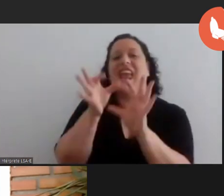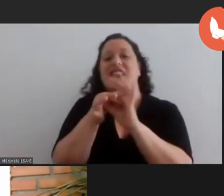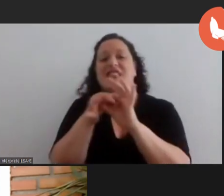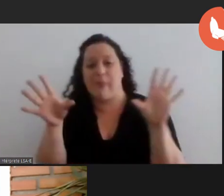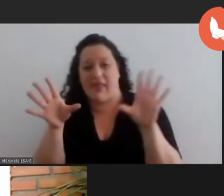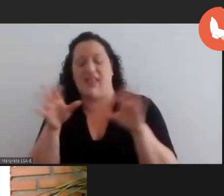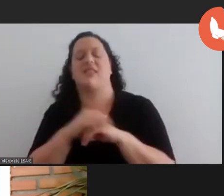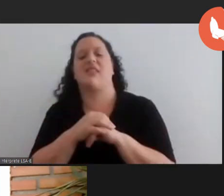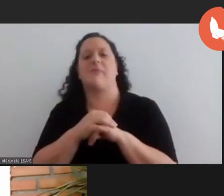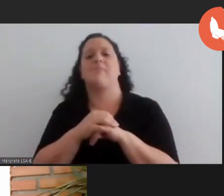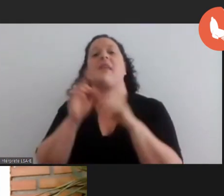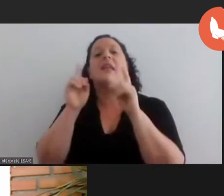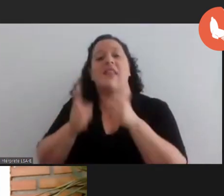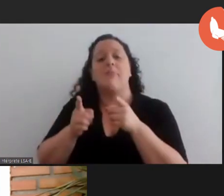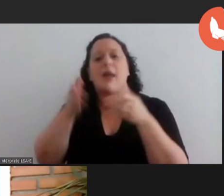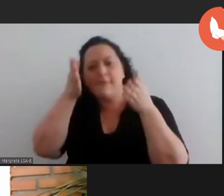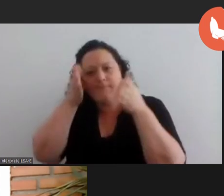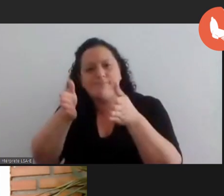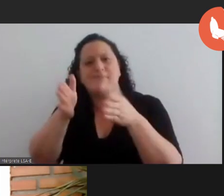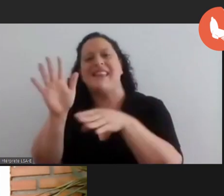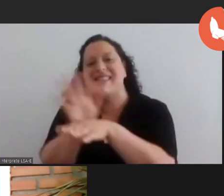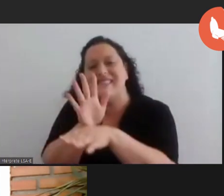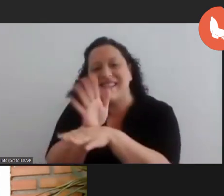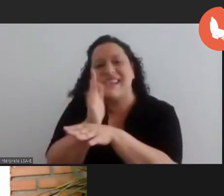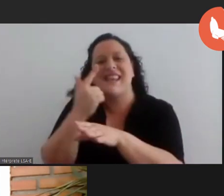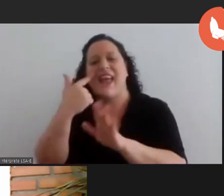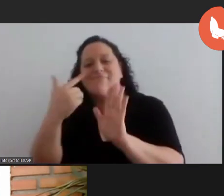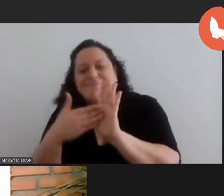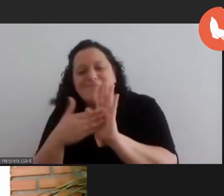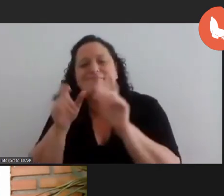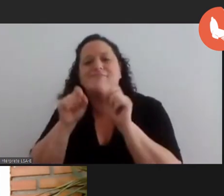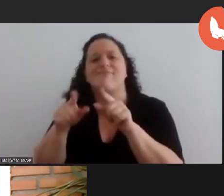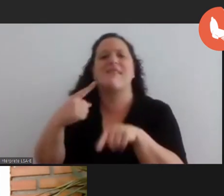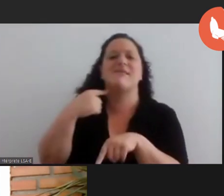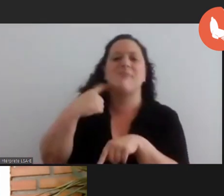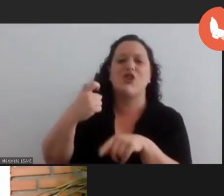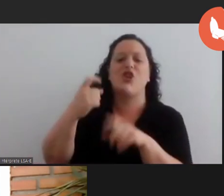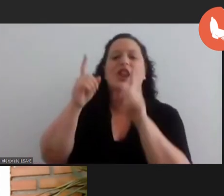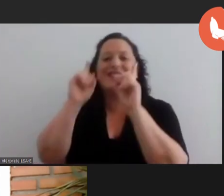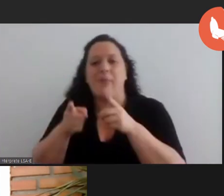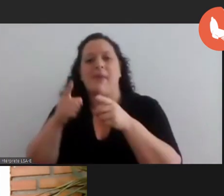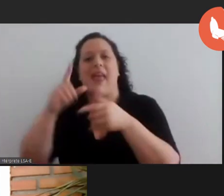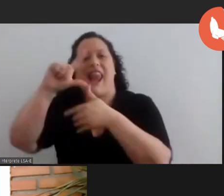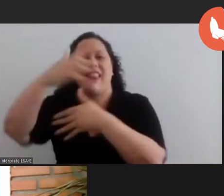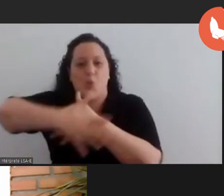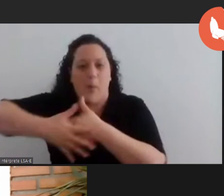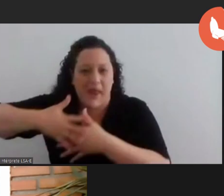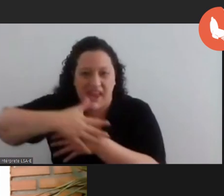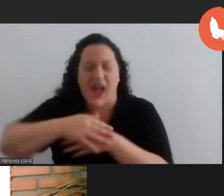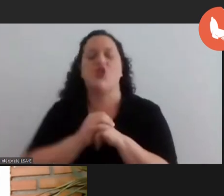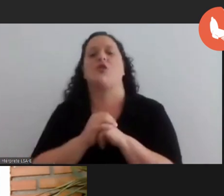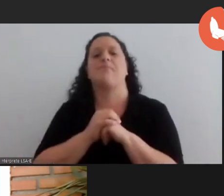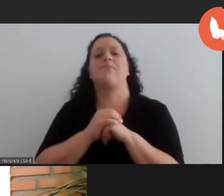tv which specializes in spanish experimental cinema and in latin american cinema she has also worked